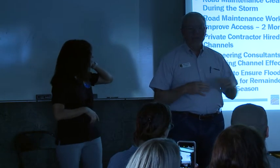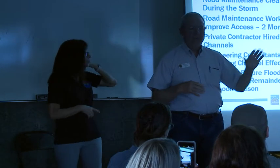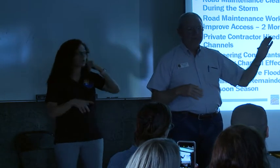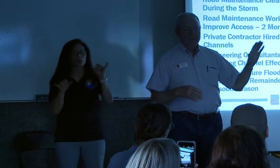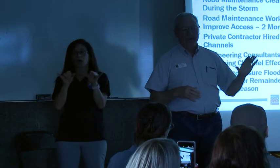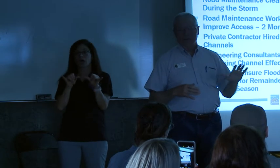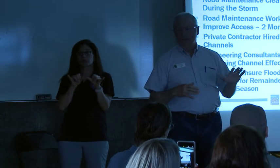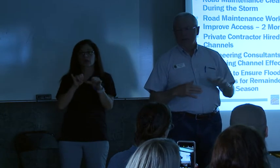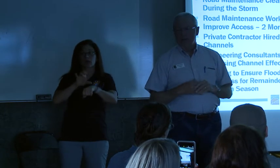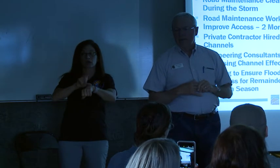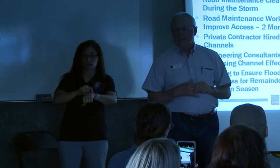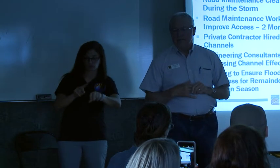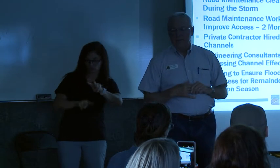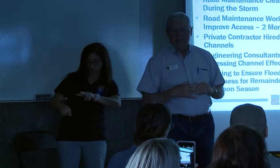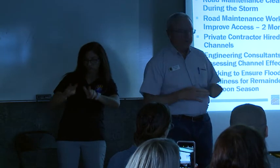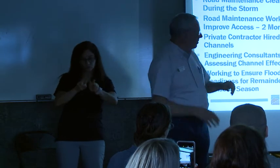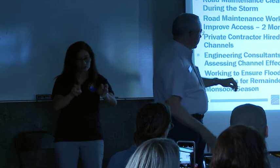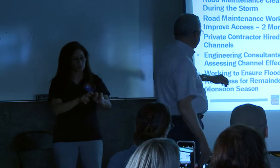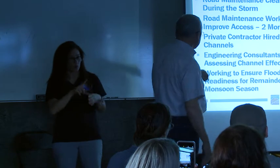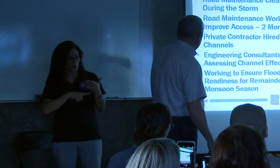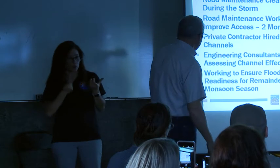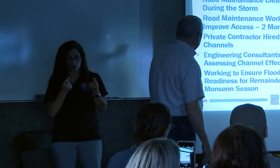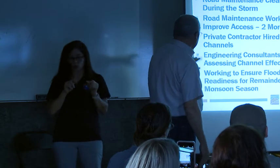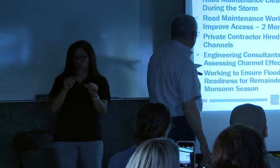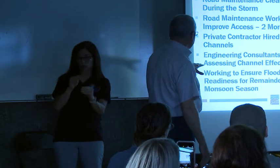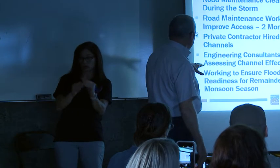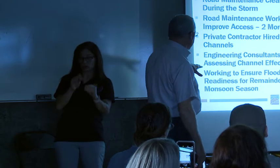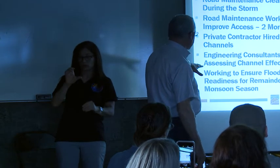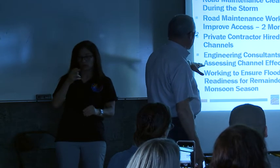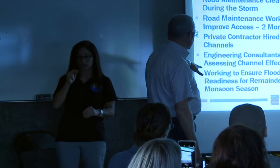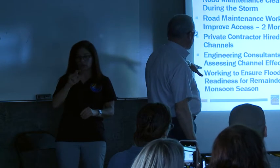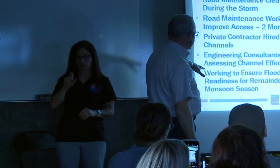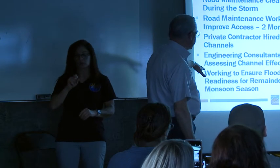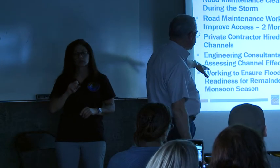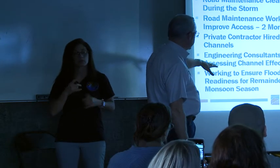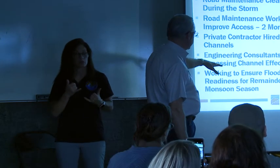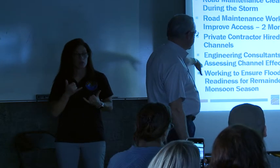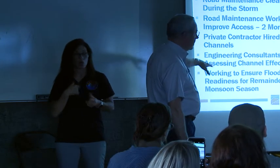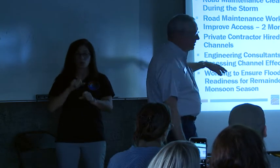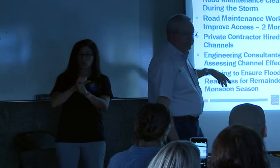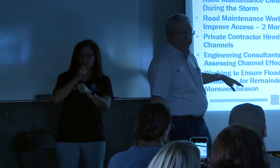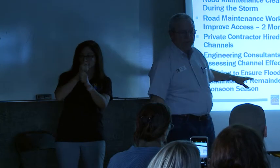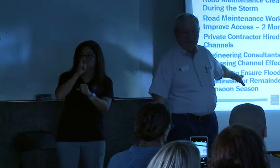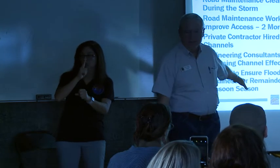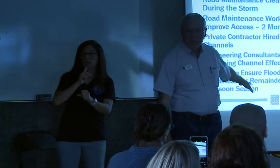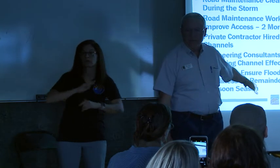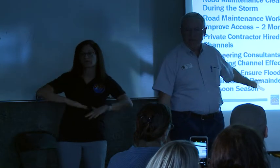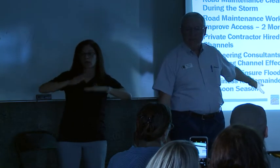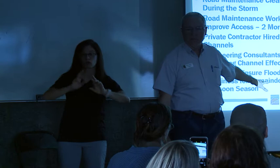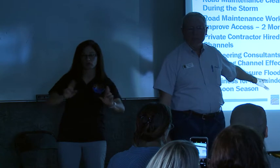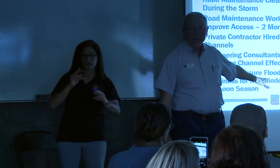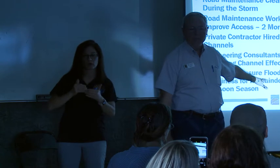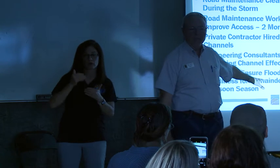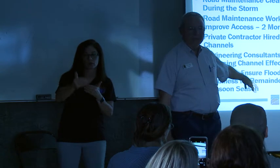channels and trying to sort out what we need to do to repair them. And frankly, we're working to ensure flood readiness for the remainder of the